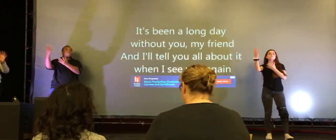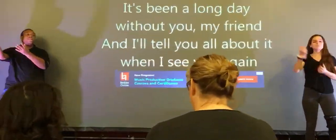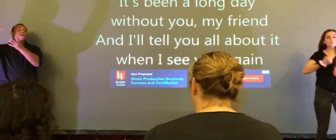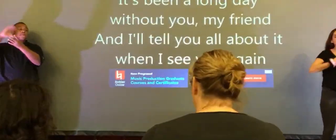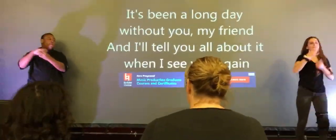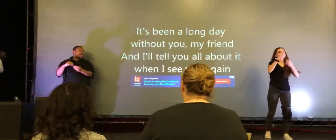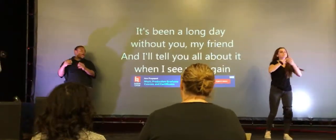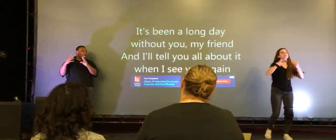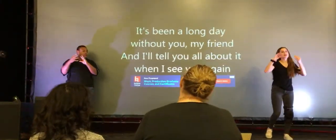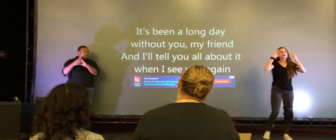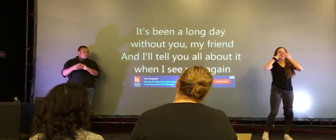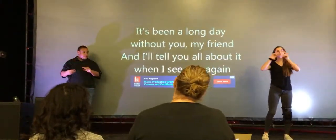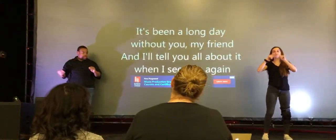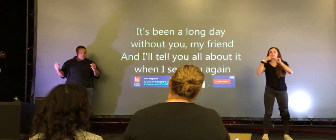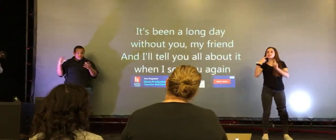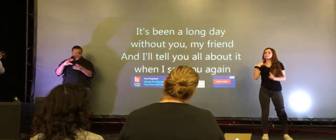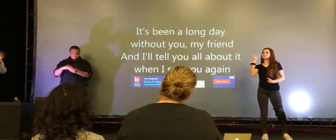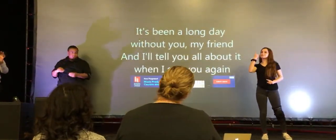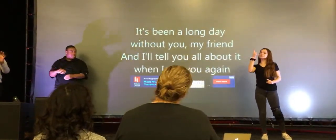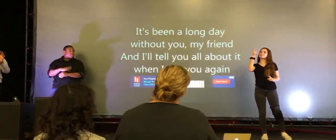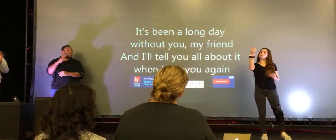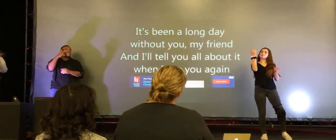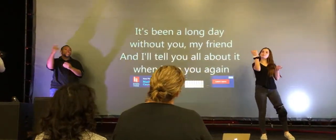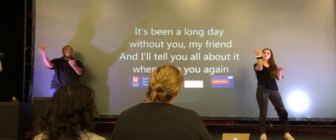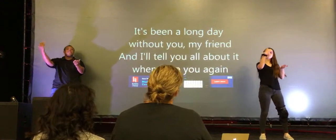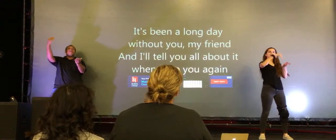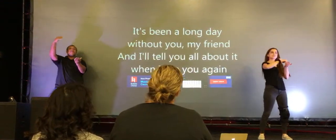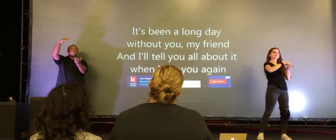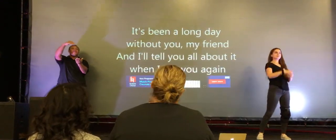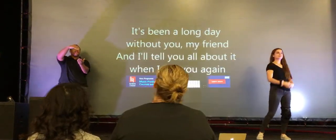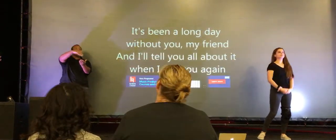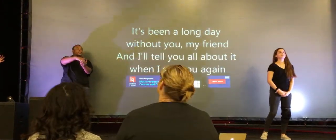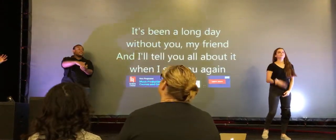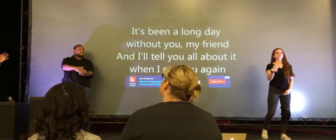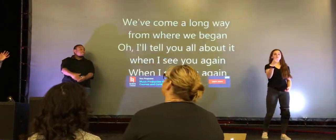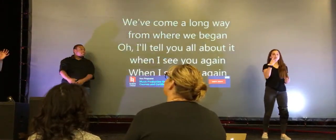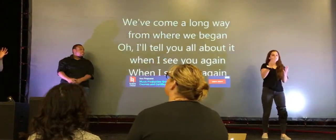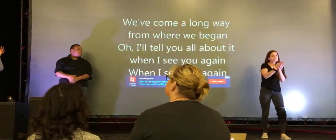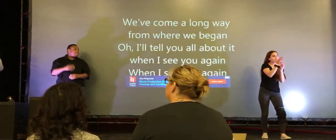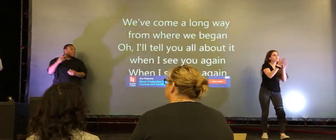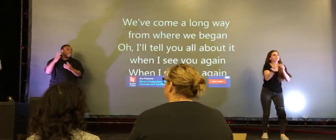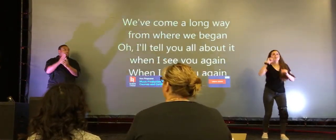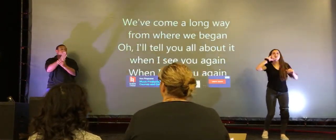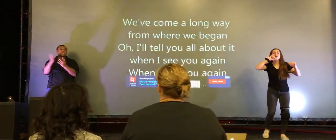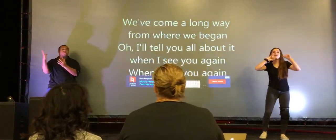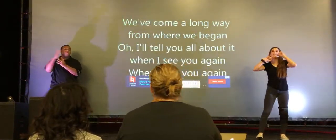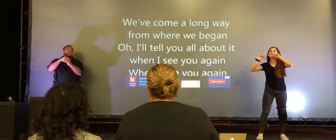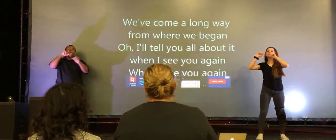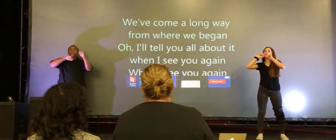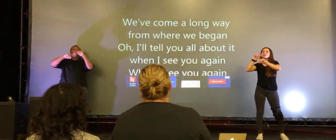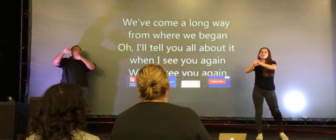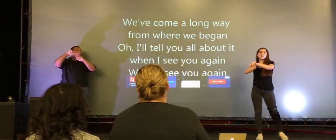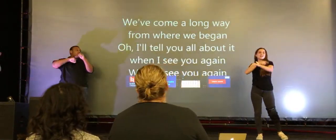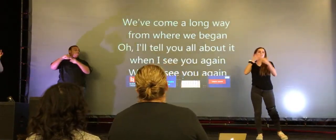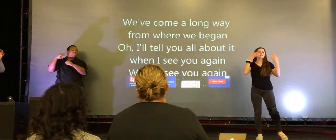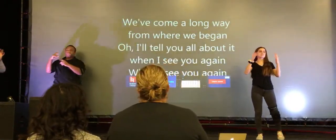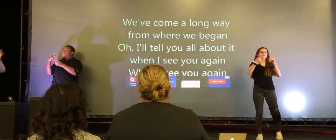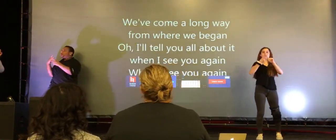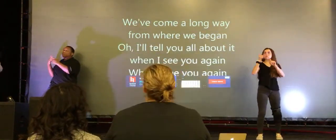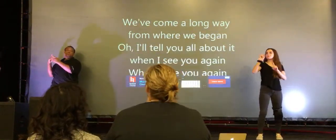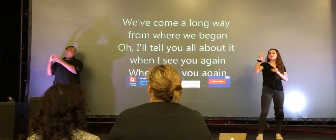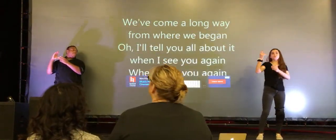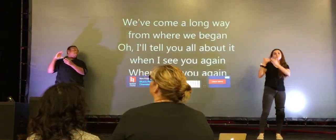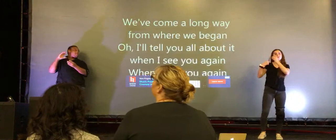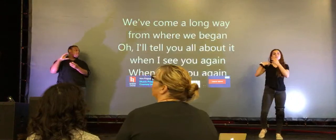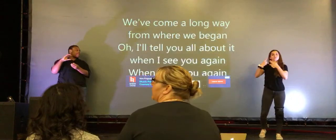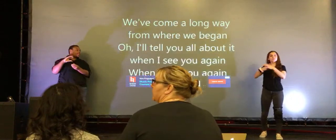tell you all about it when I see you again I've been a long way